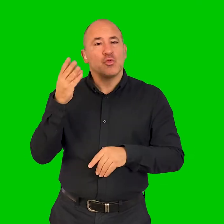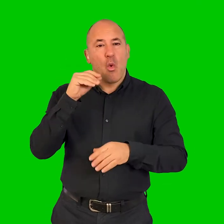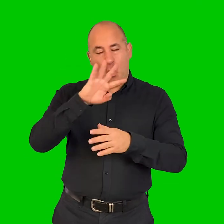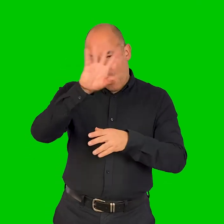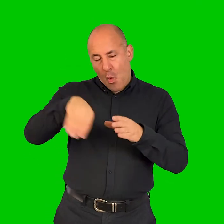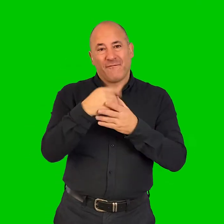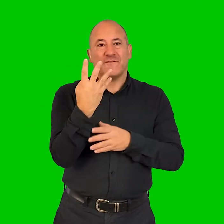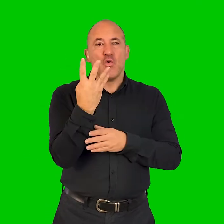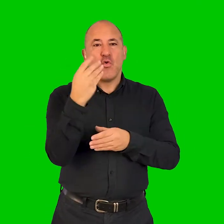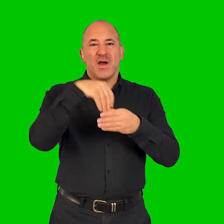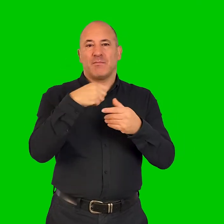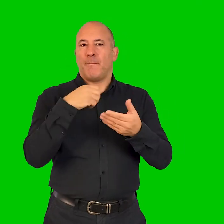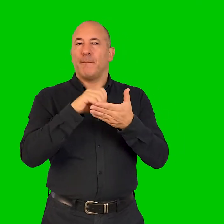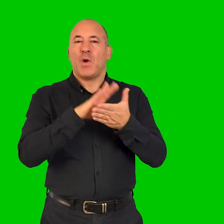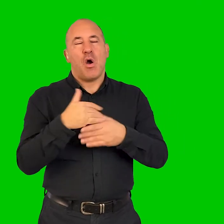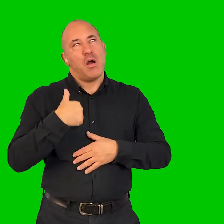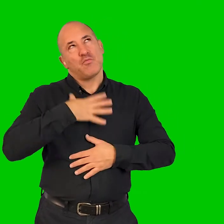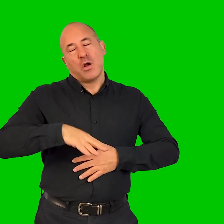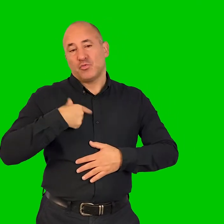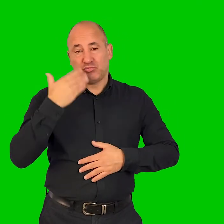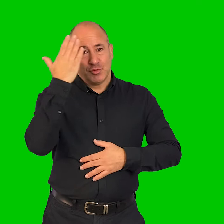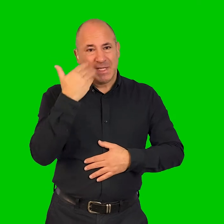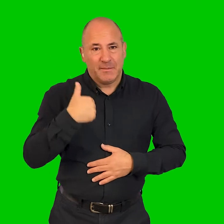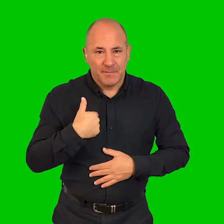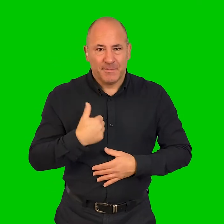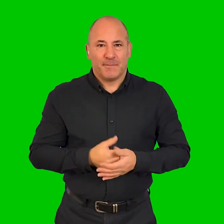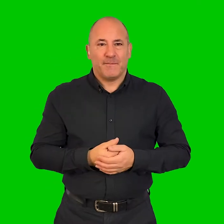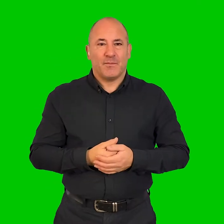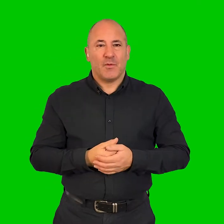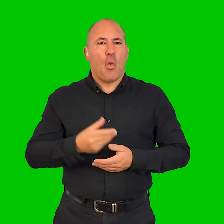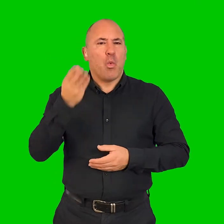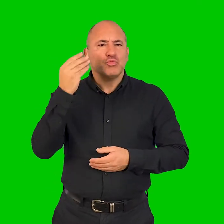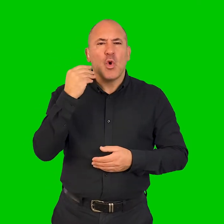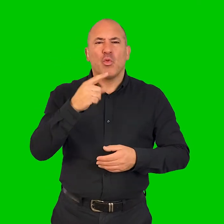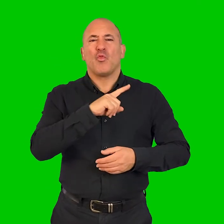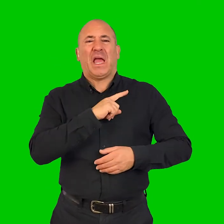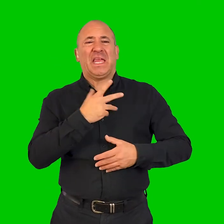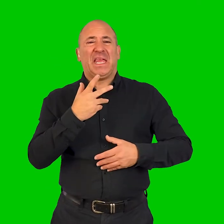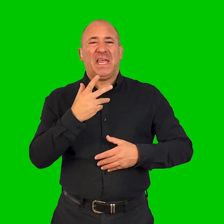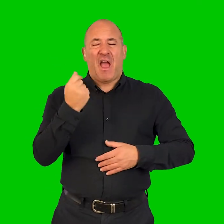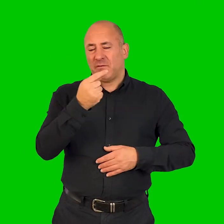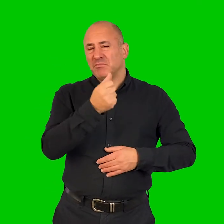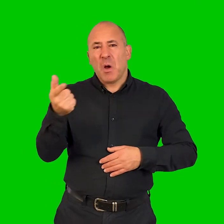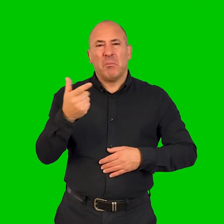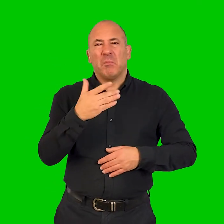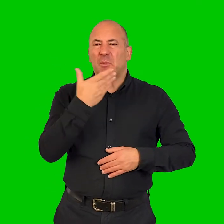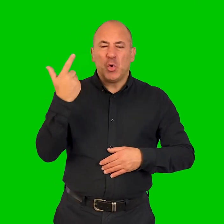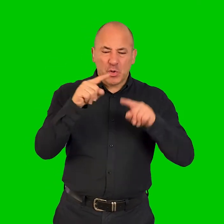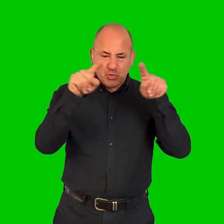language, written English text, Welsh text, and audio. And audio, and audio not because there